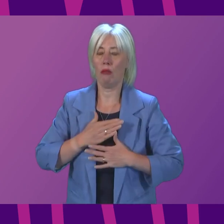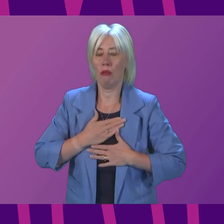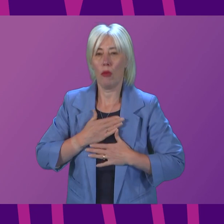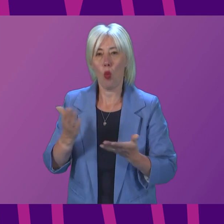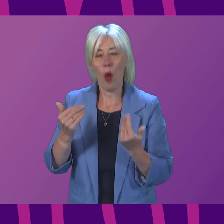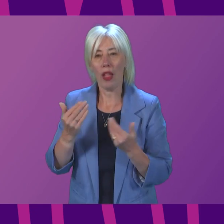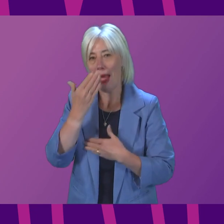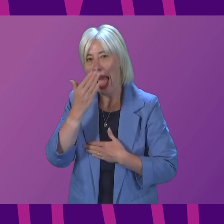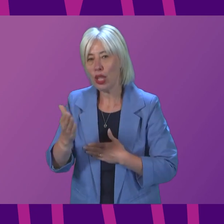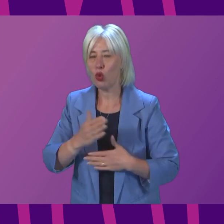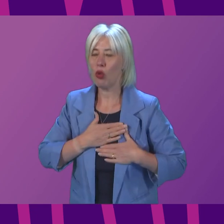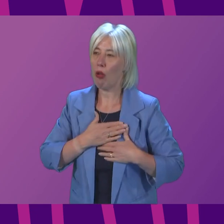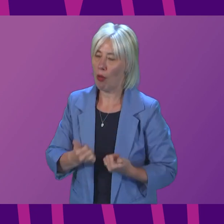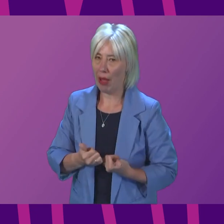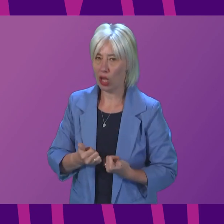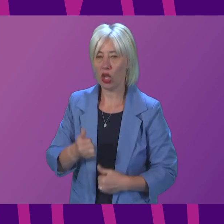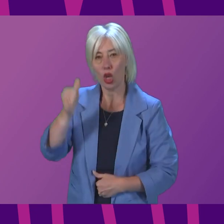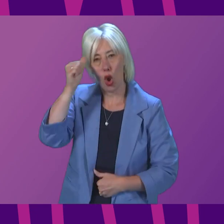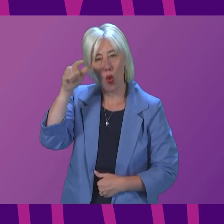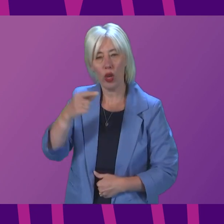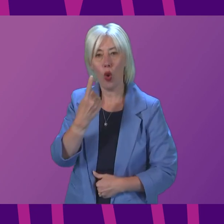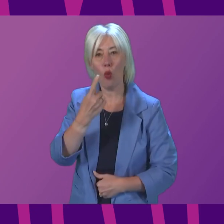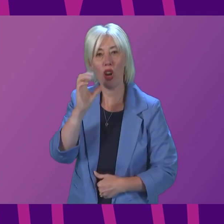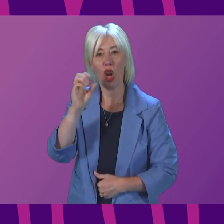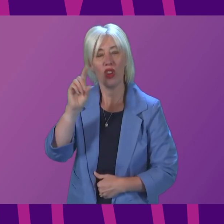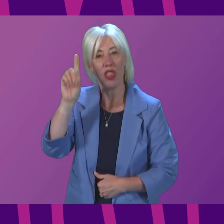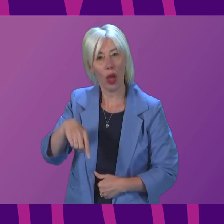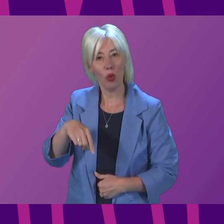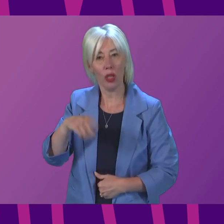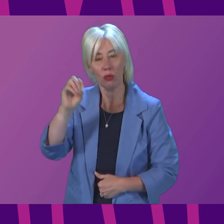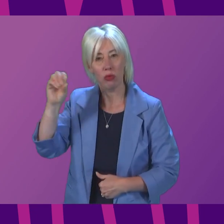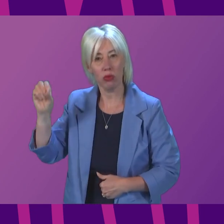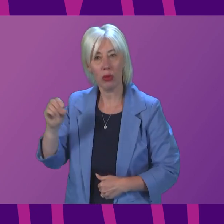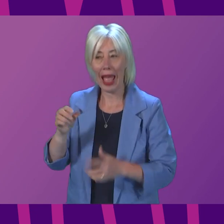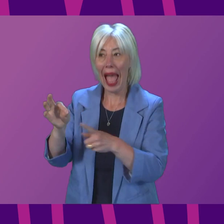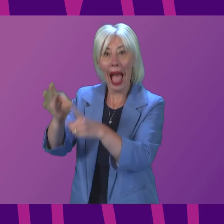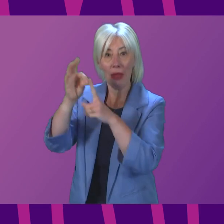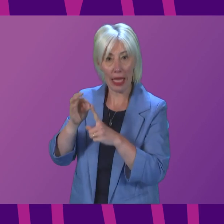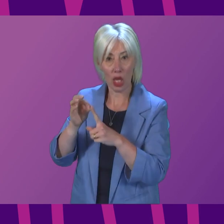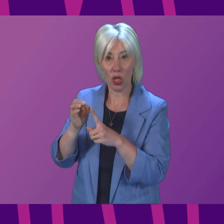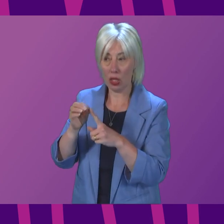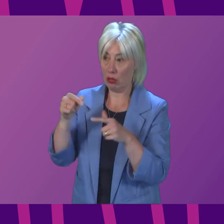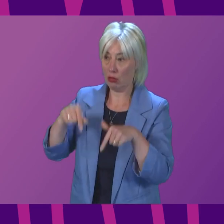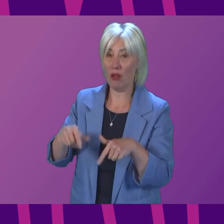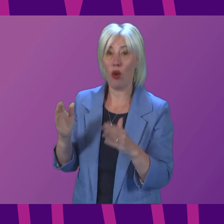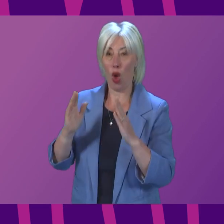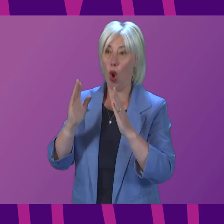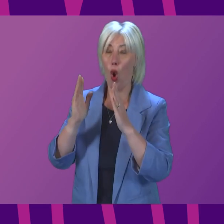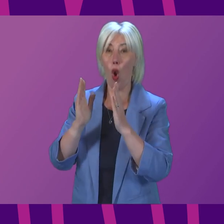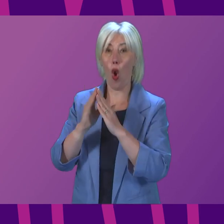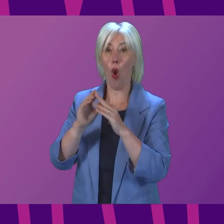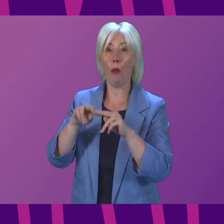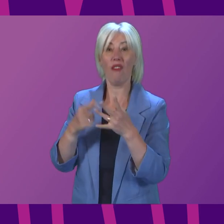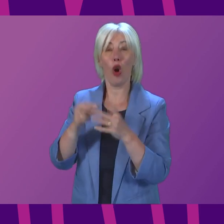now know that, as of this afternoon, over 100,000 applications have already been lodged to be part of the UK Government's Home for Ukraine